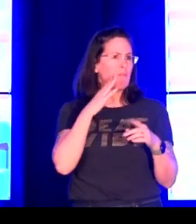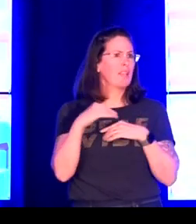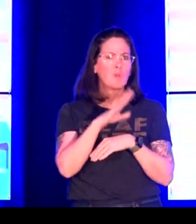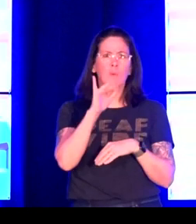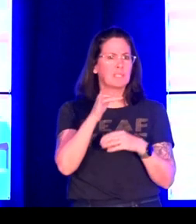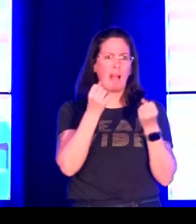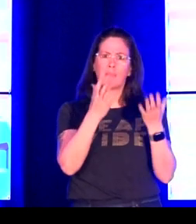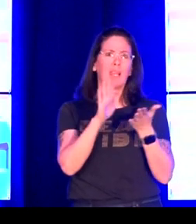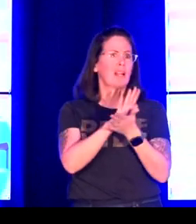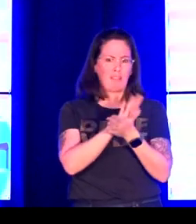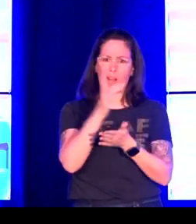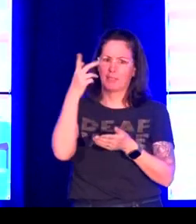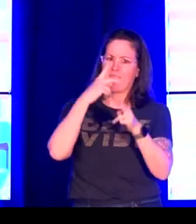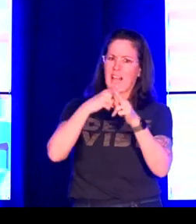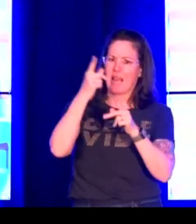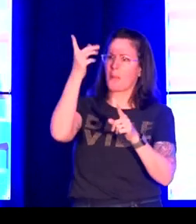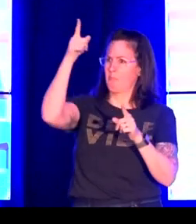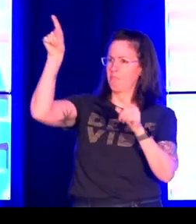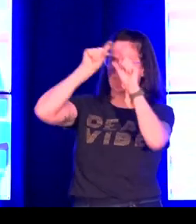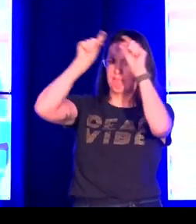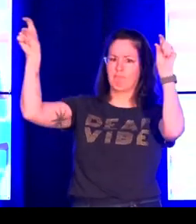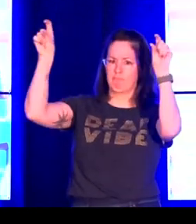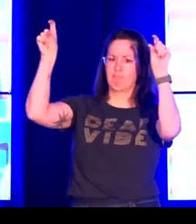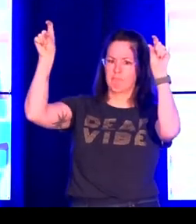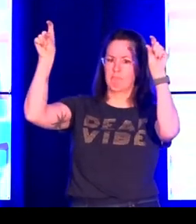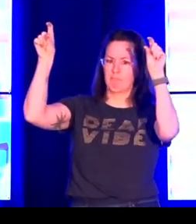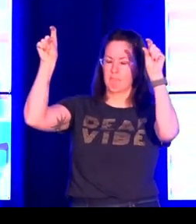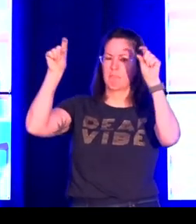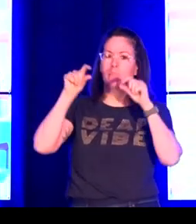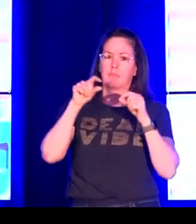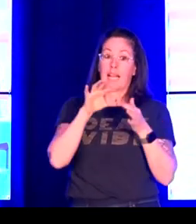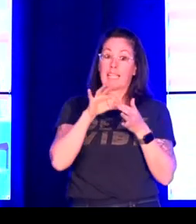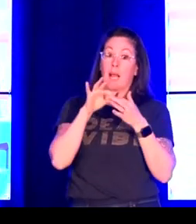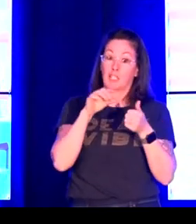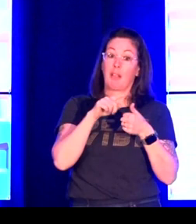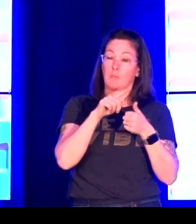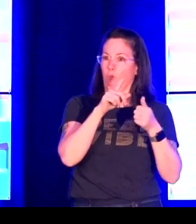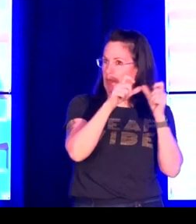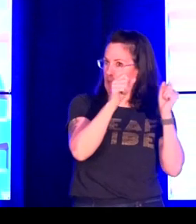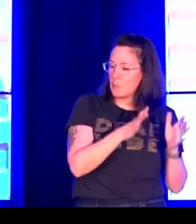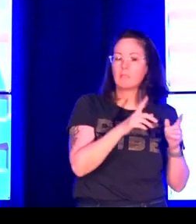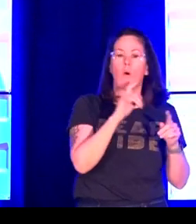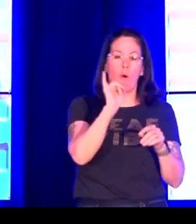I think about categorization a lot. It influences what we do.